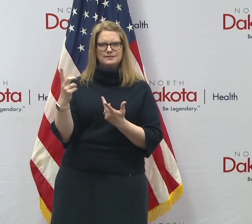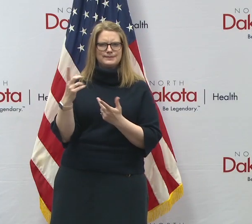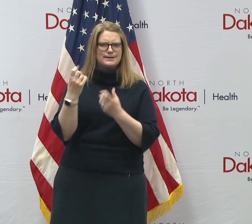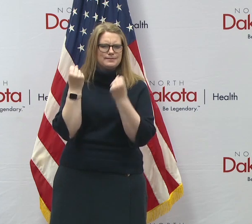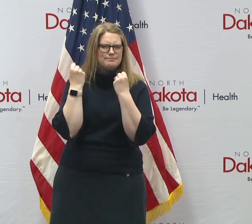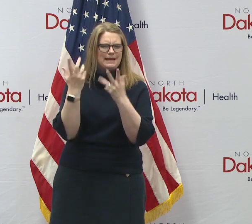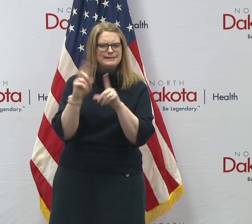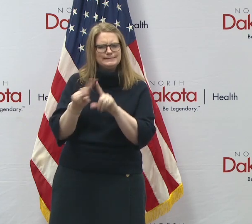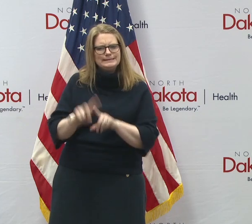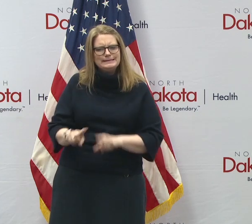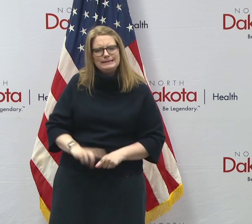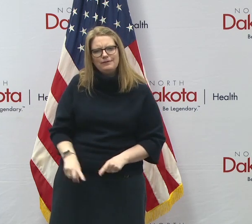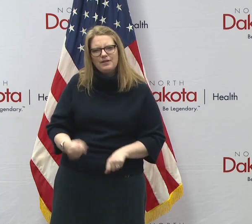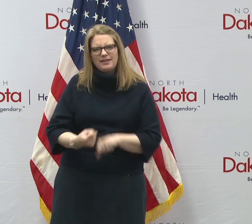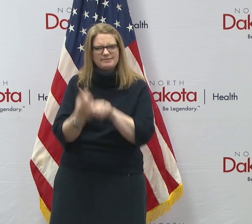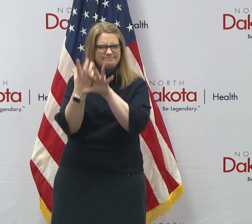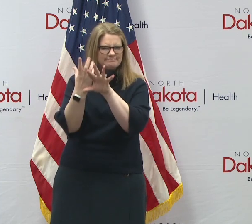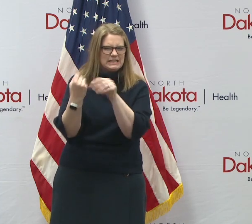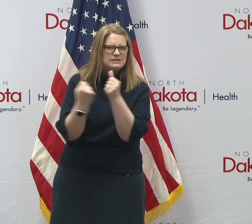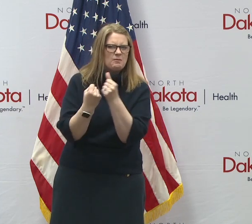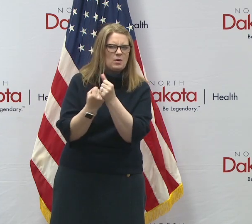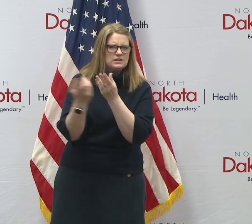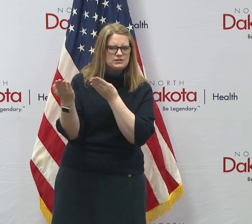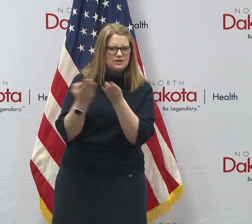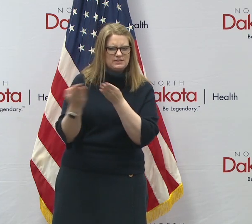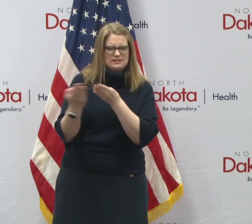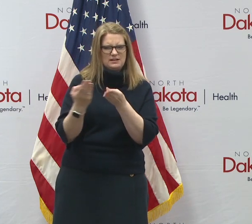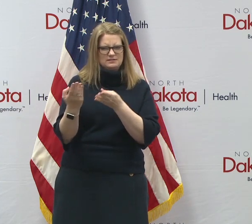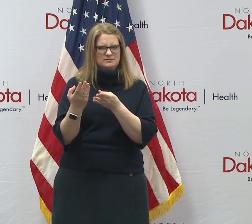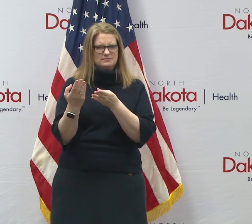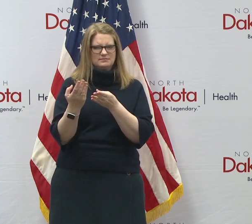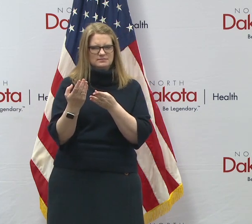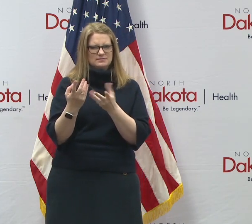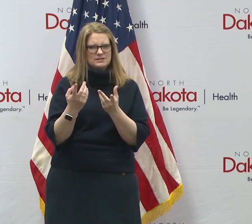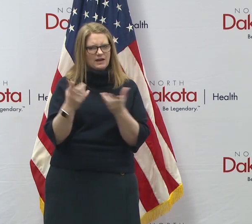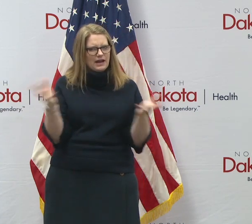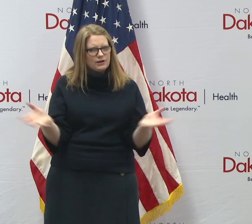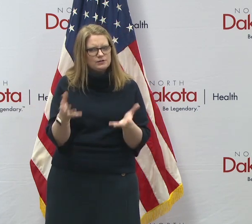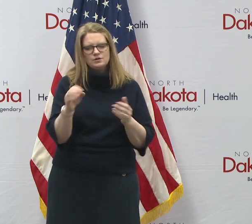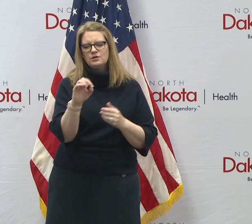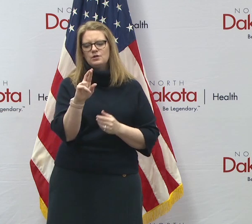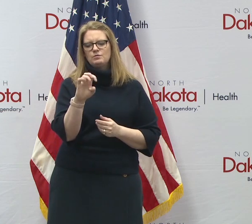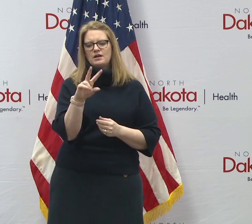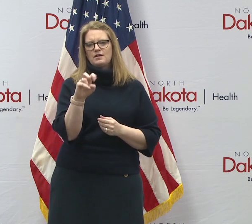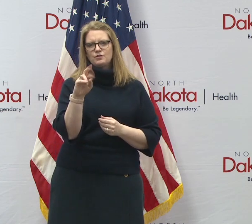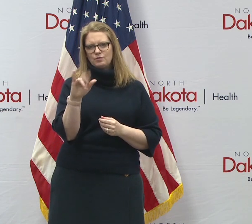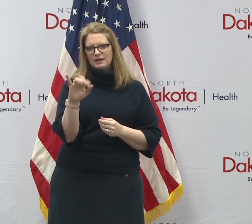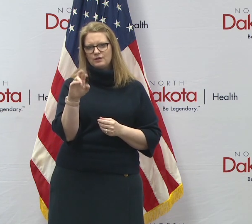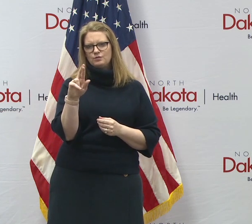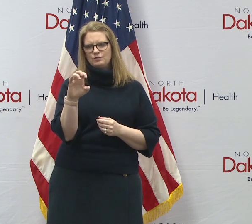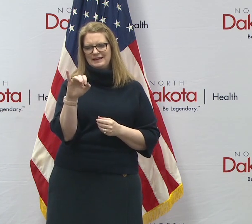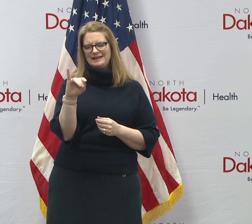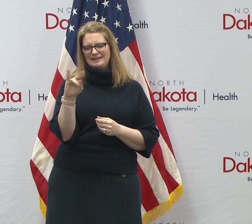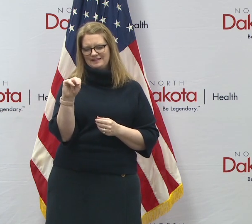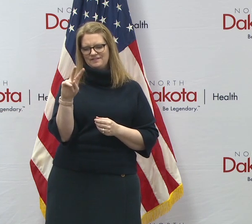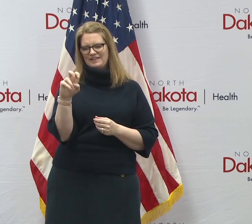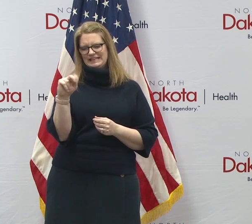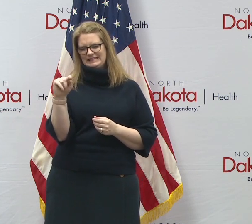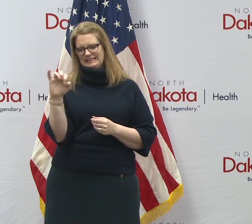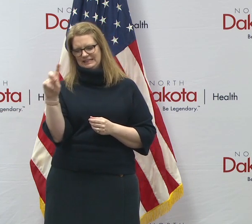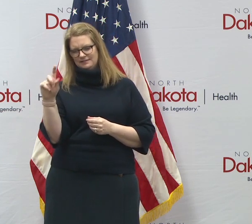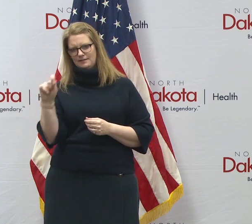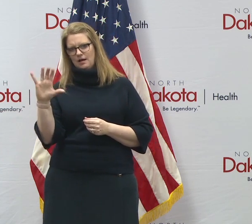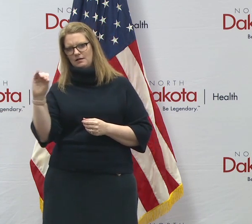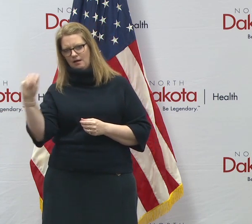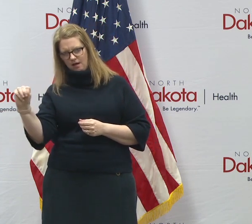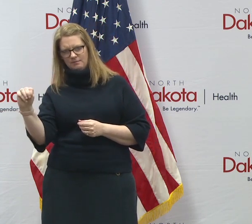services and apps, uh, that are available. Uh, so I encourage you to go recoveryreinvented.com also. So